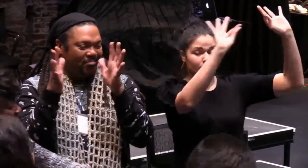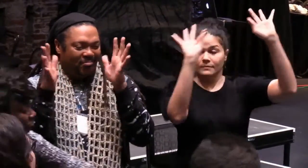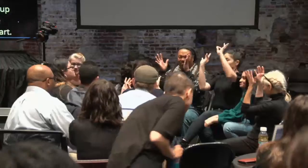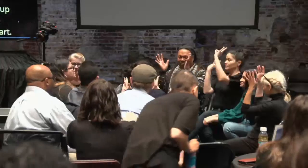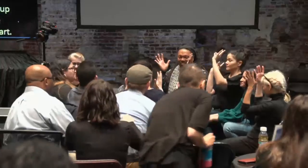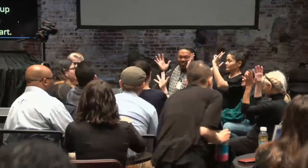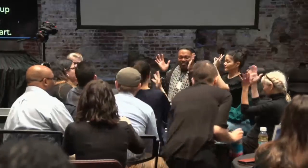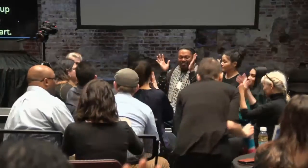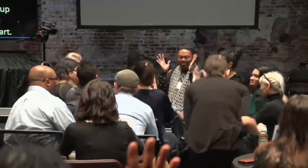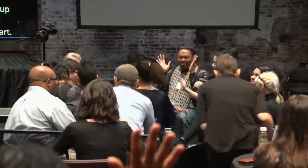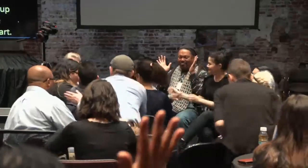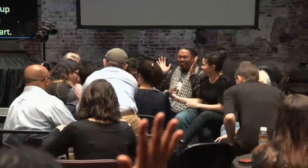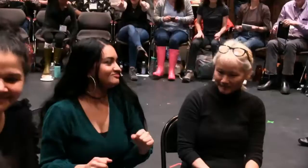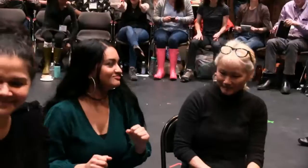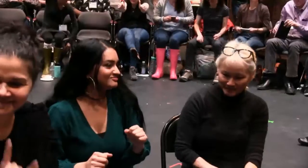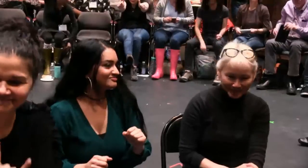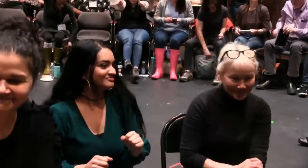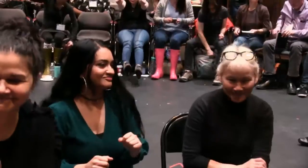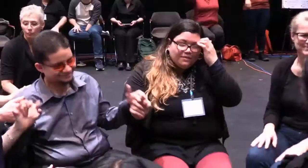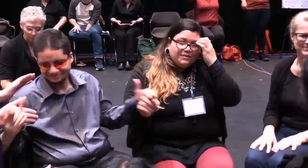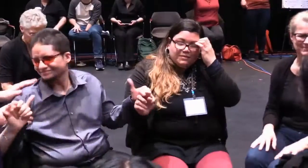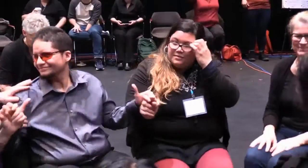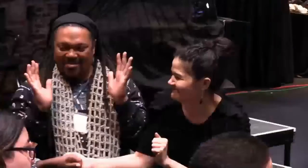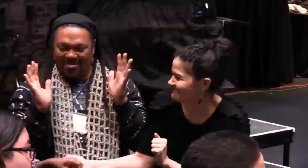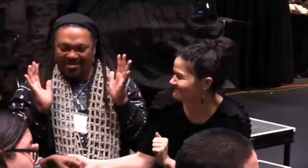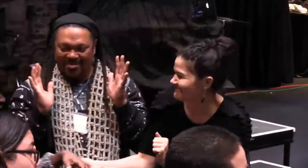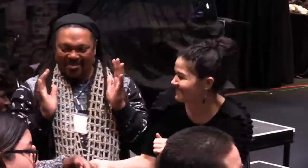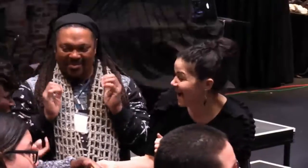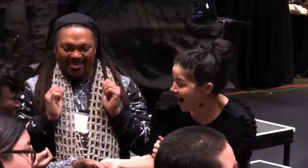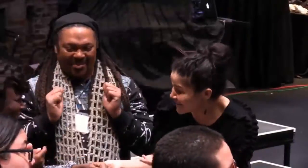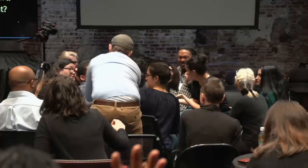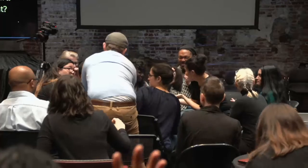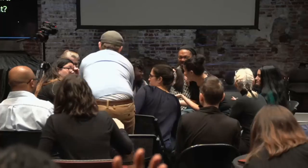Very good, everybody. Thank you.